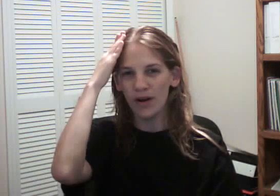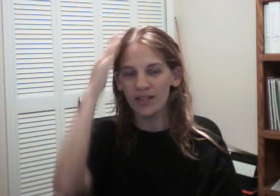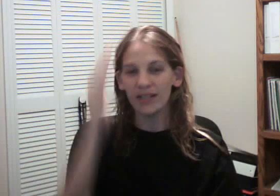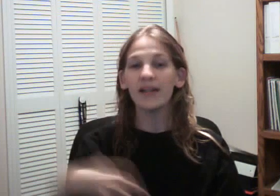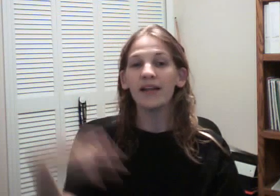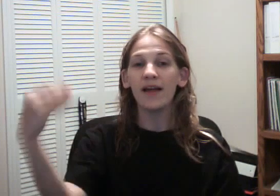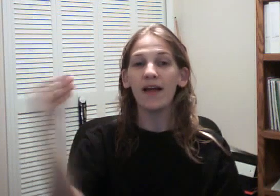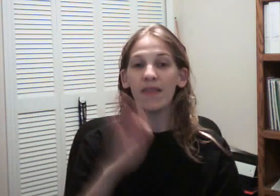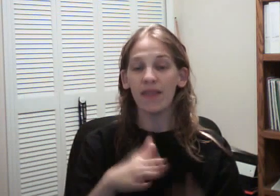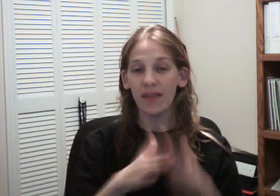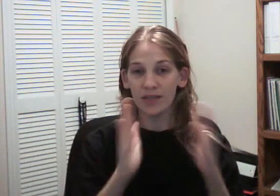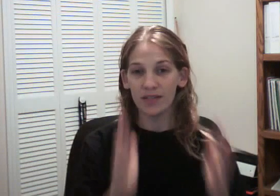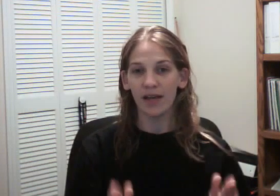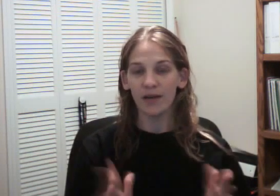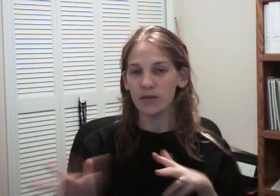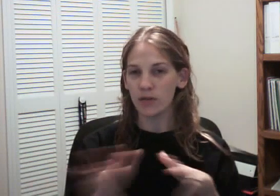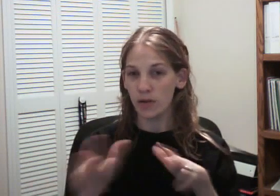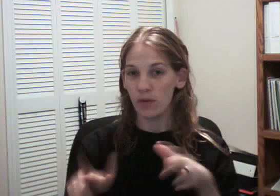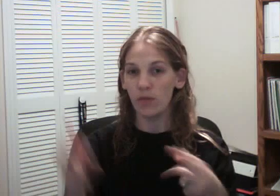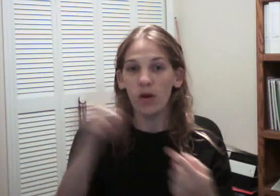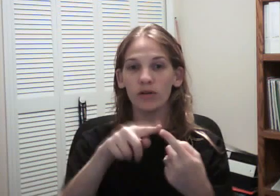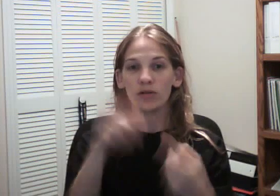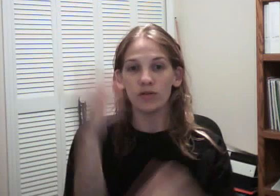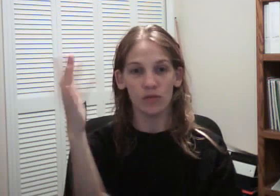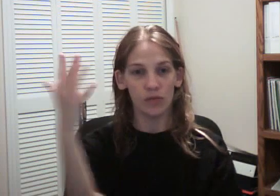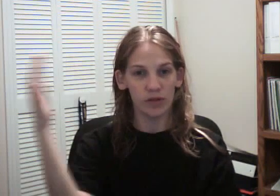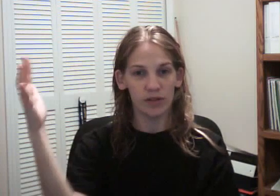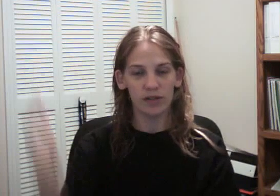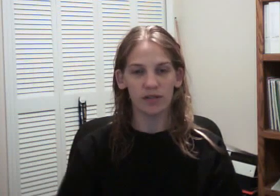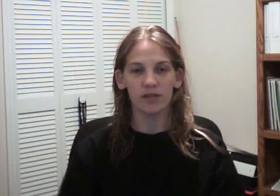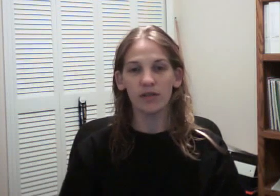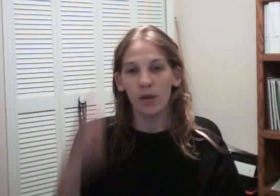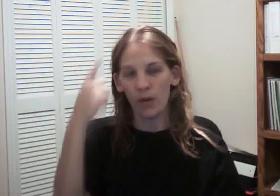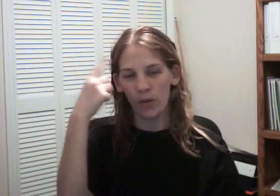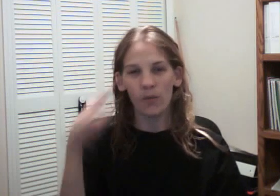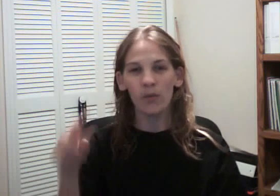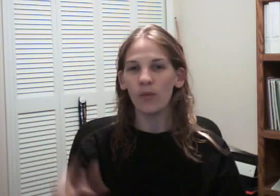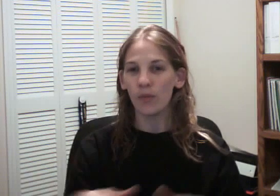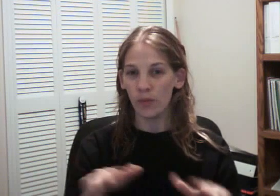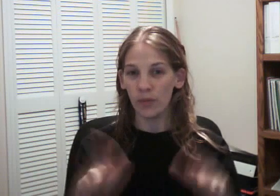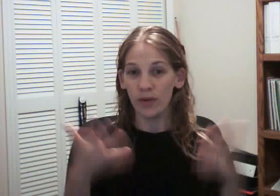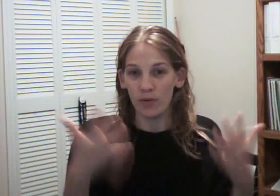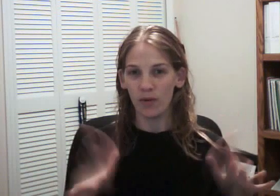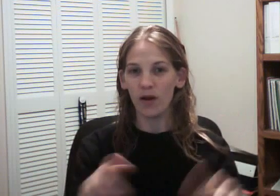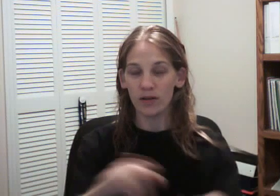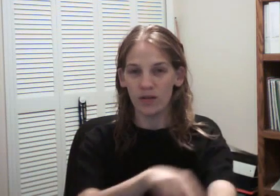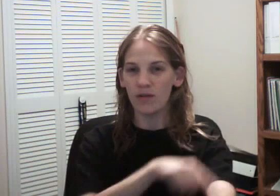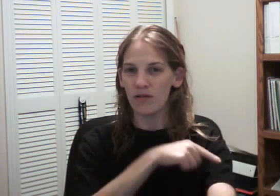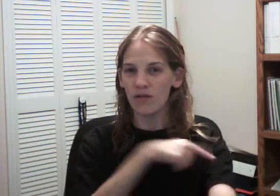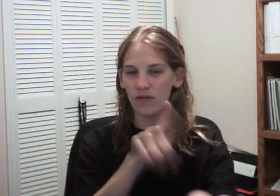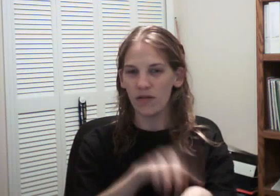When he walked for a long time, he sat down on a big rock to rest by a tree.